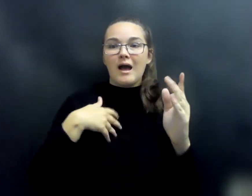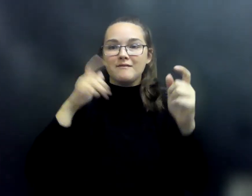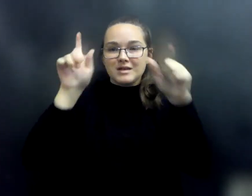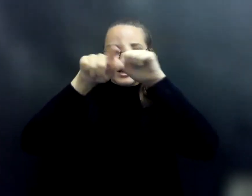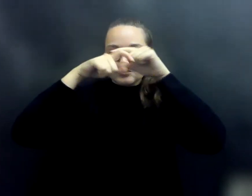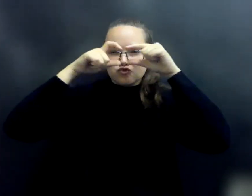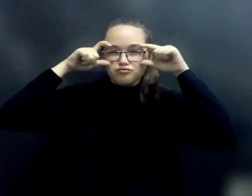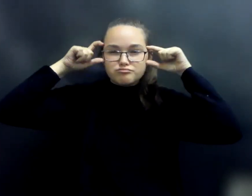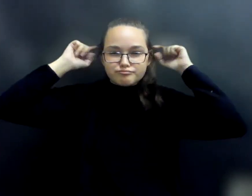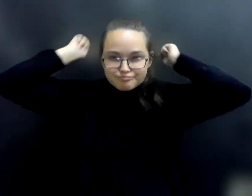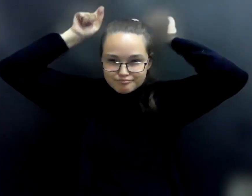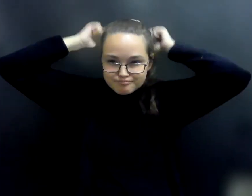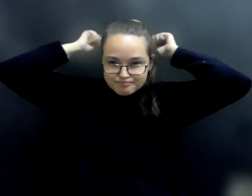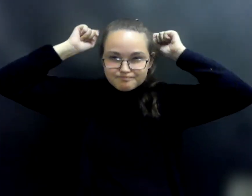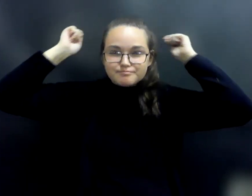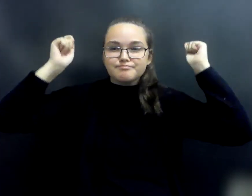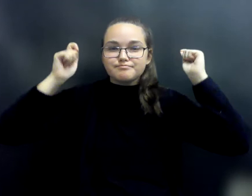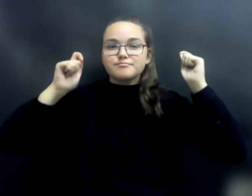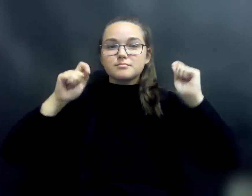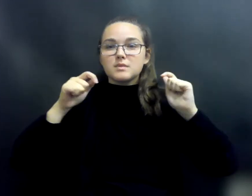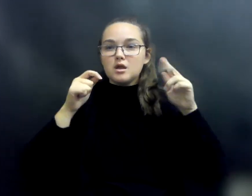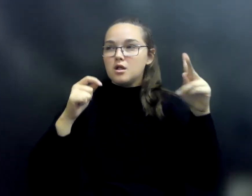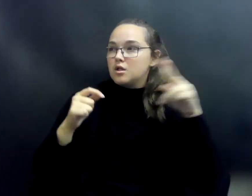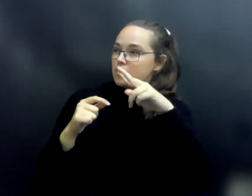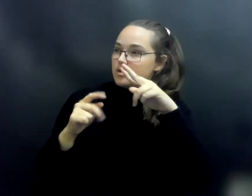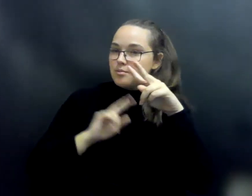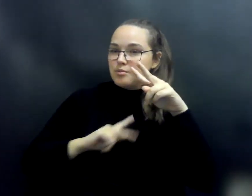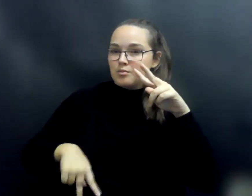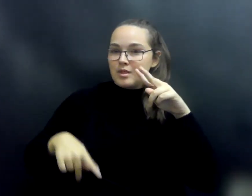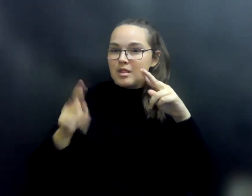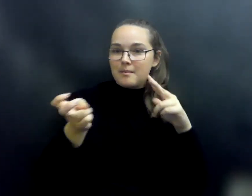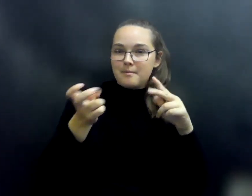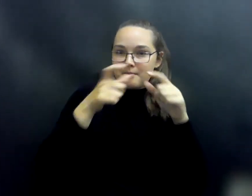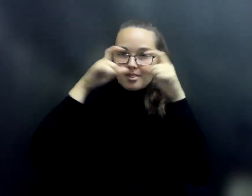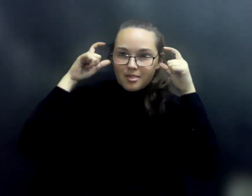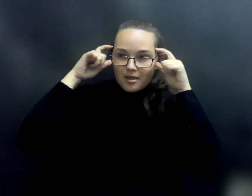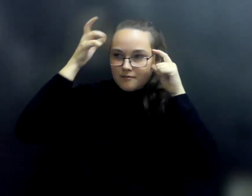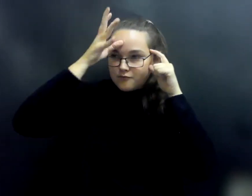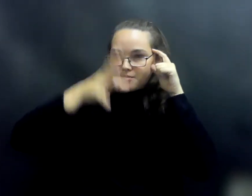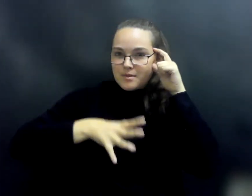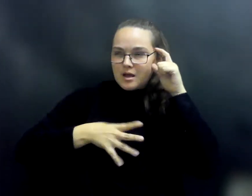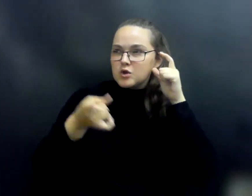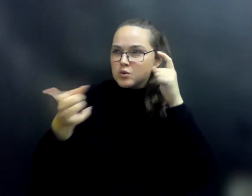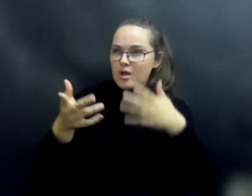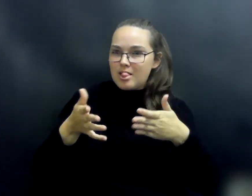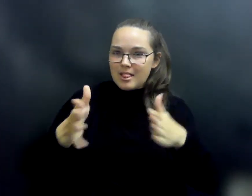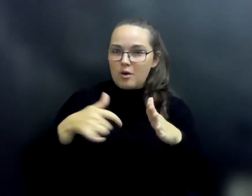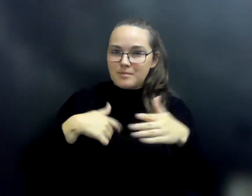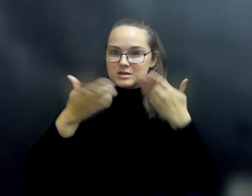Turning immediately to the prince, the blindfolded man asked, Will you allow me to serve you, too?